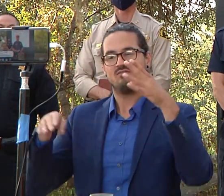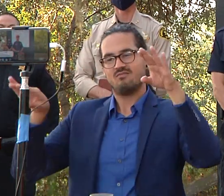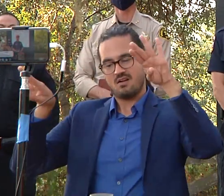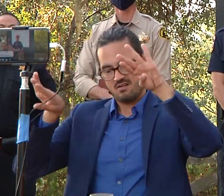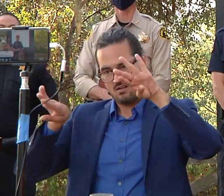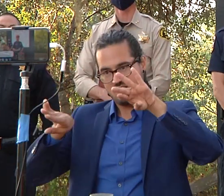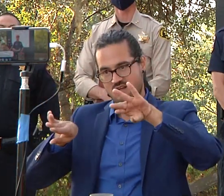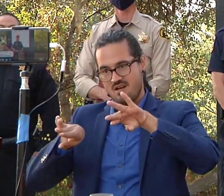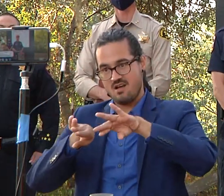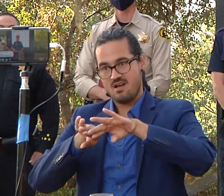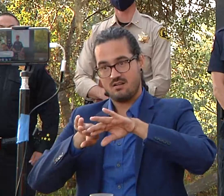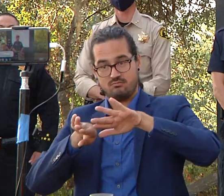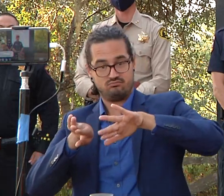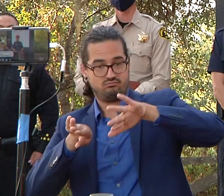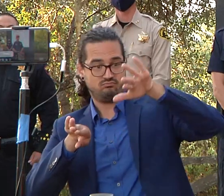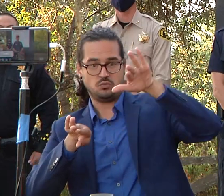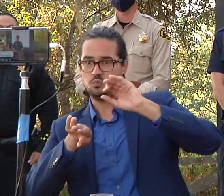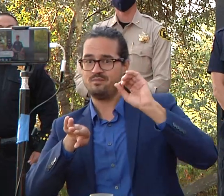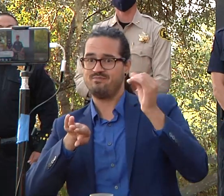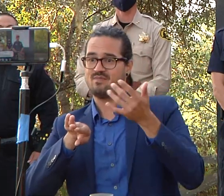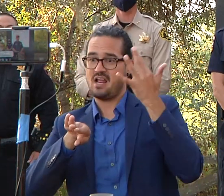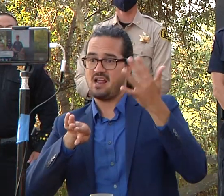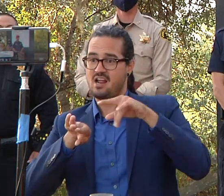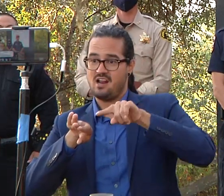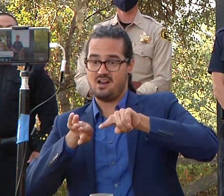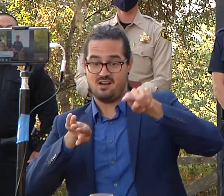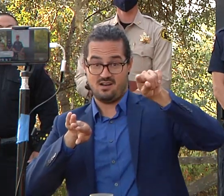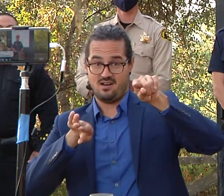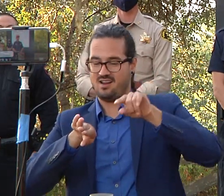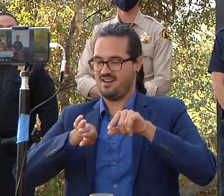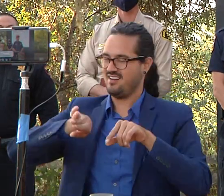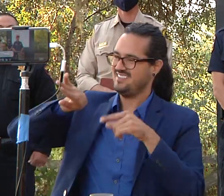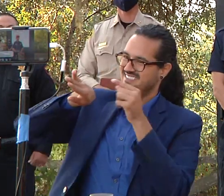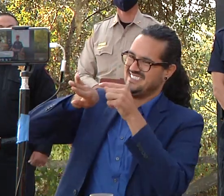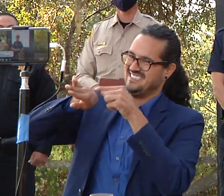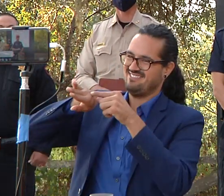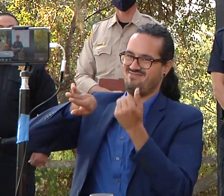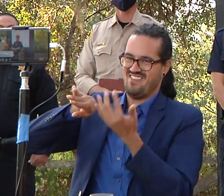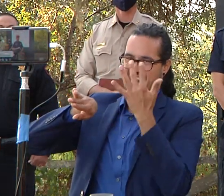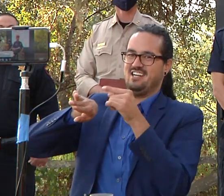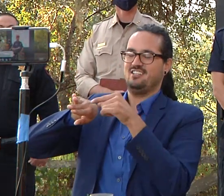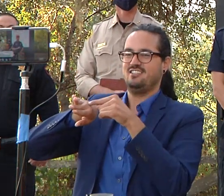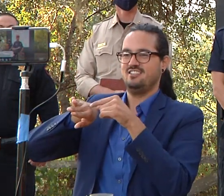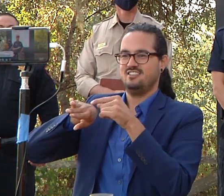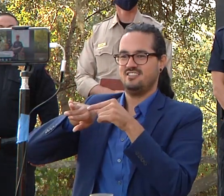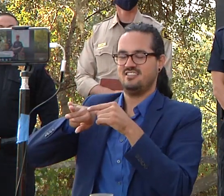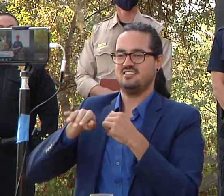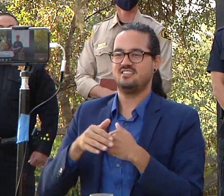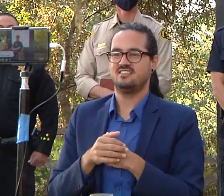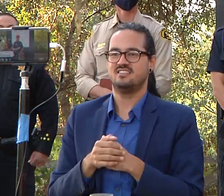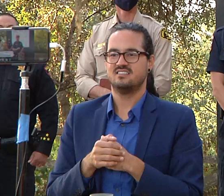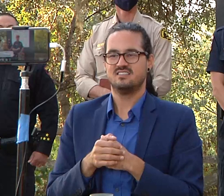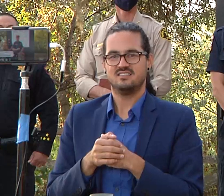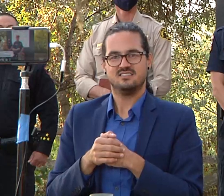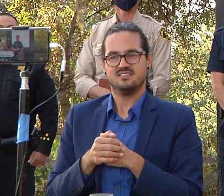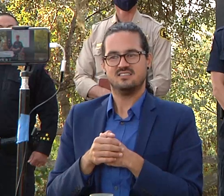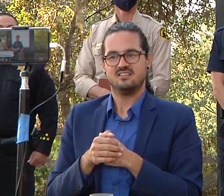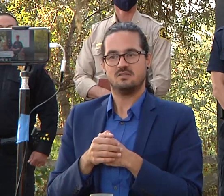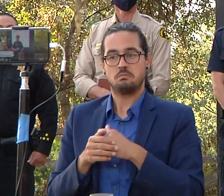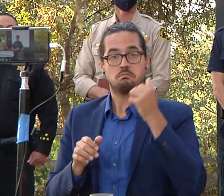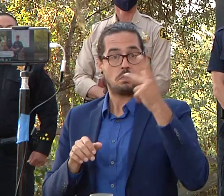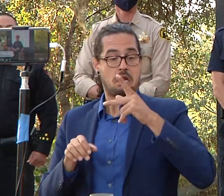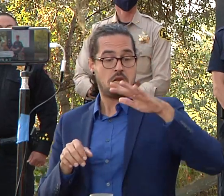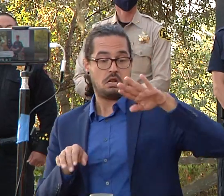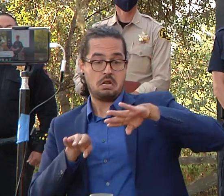affected by fire and obviously the other side is um it's very difficult in some ways to go and repopulate only one part